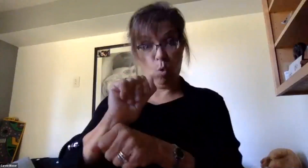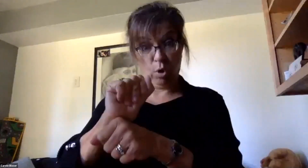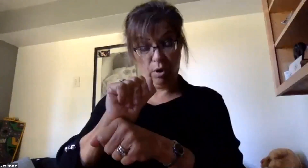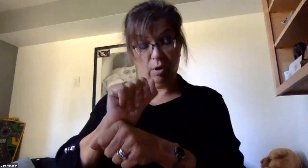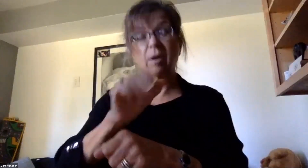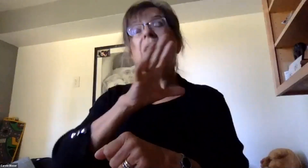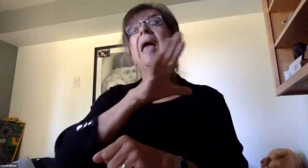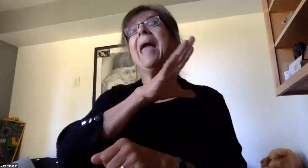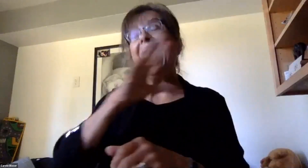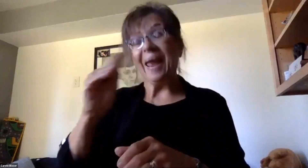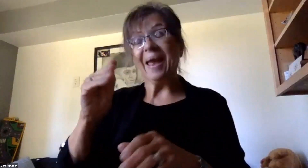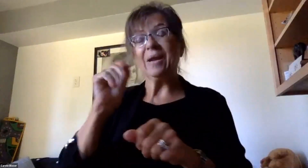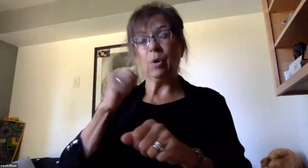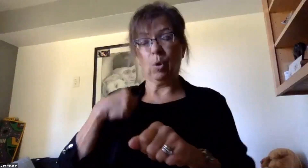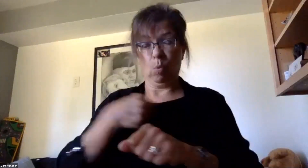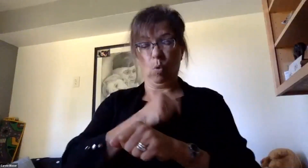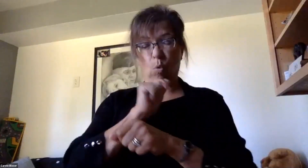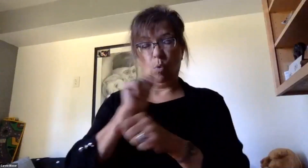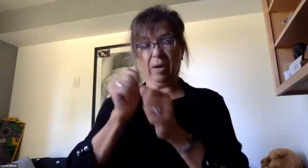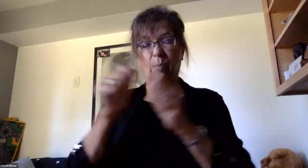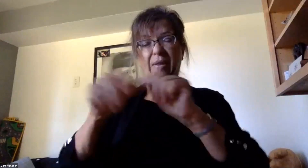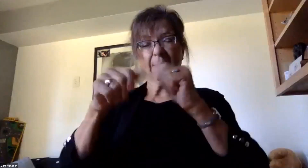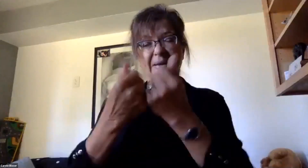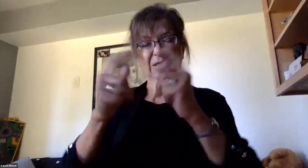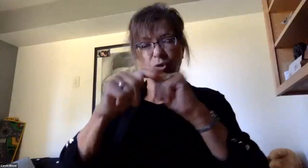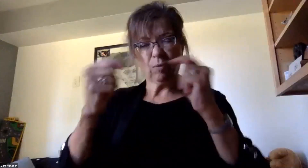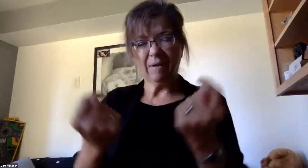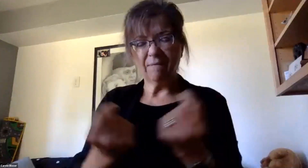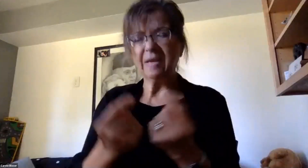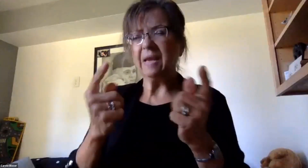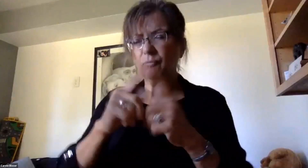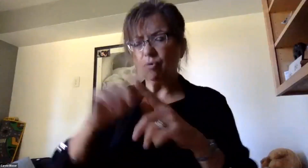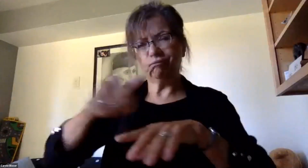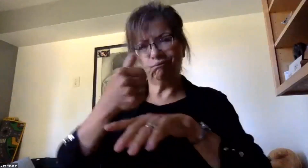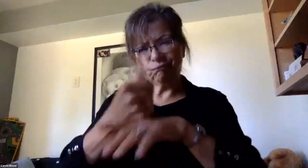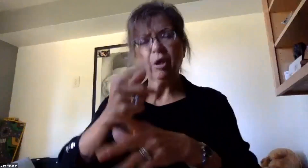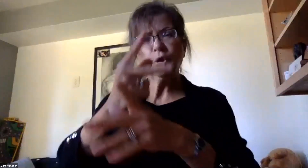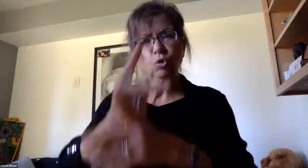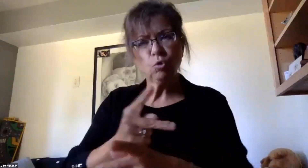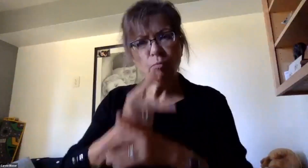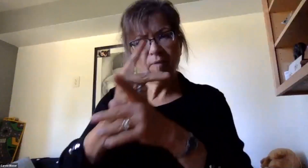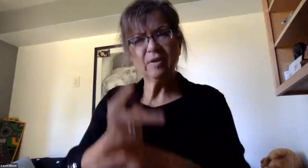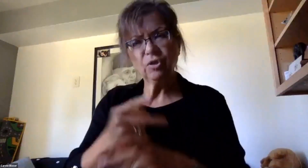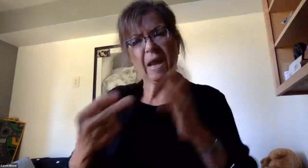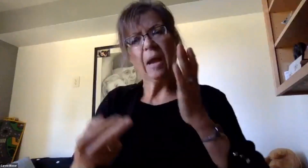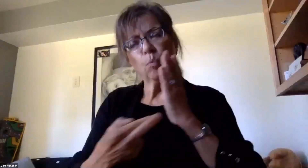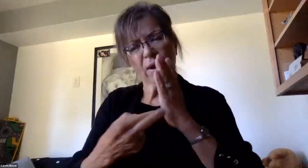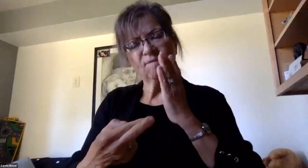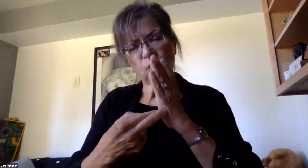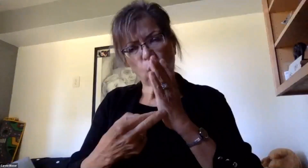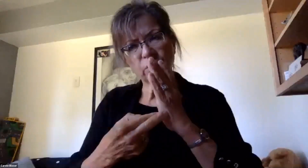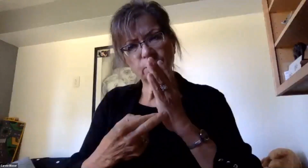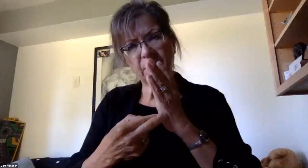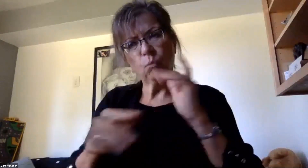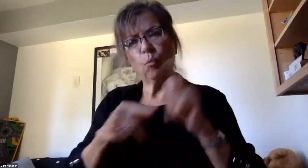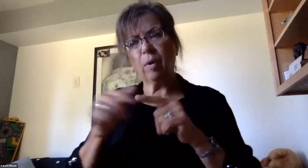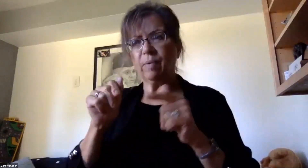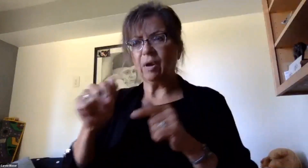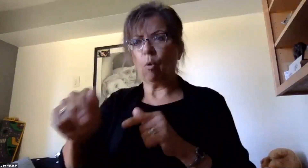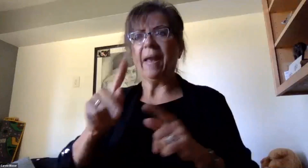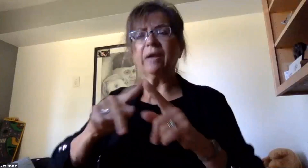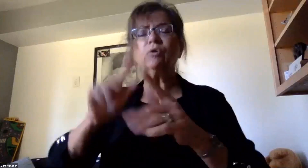with that, we are working with our administrative team on putting in the supervision and reinforcement efforts needed when we get back to school.